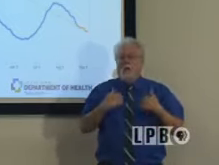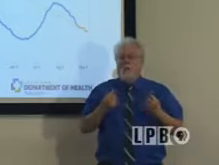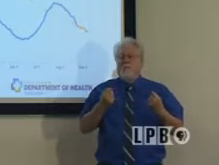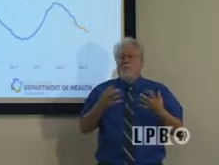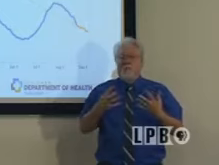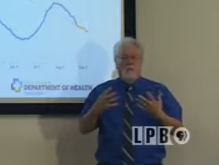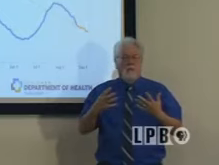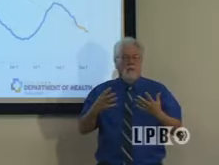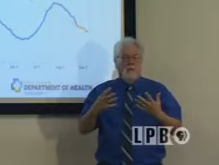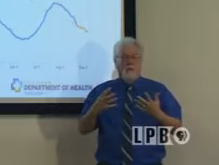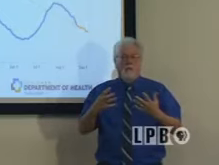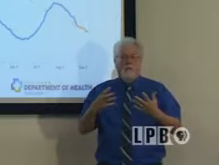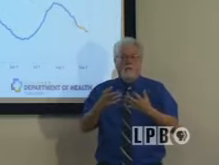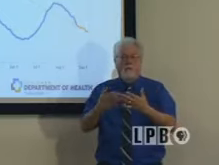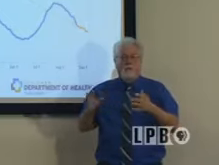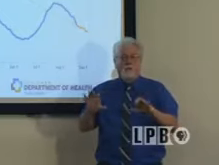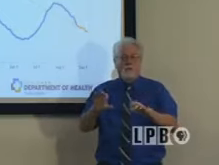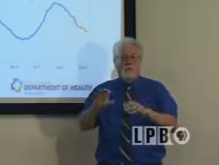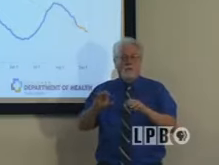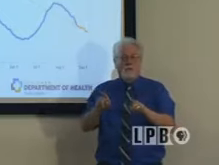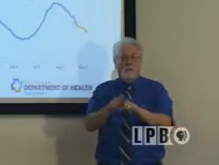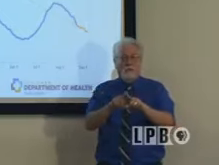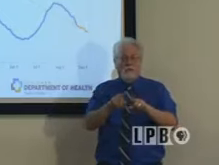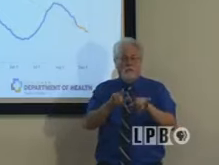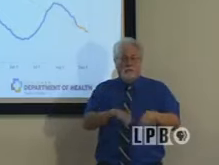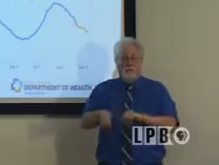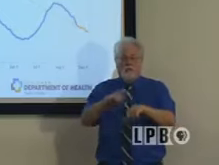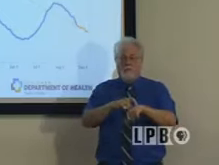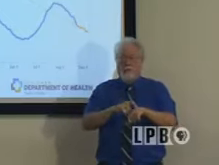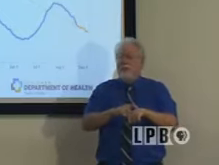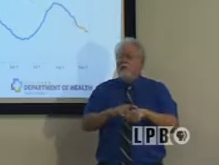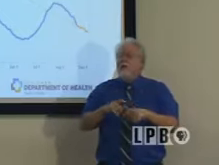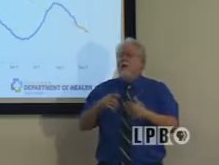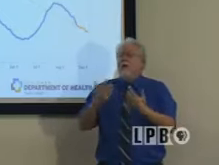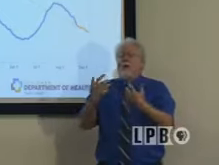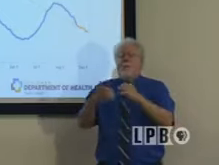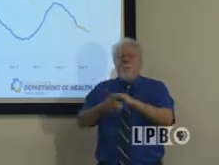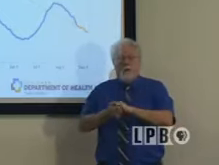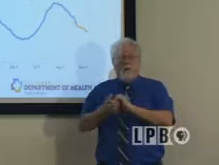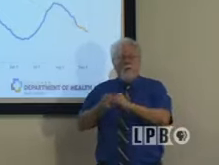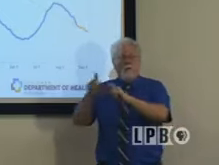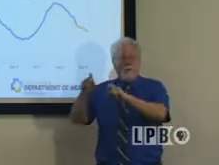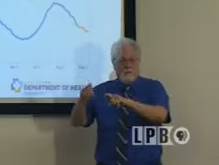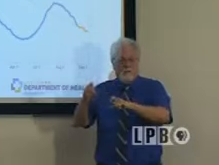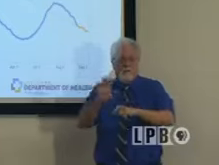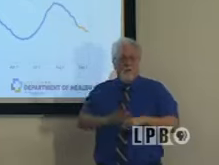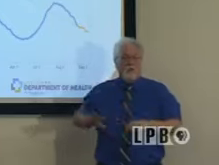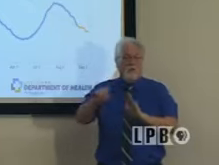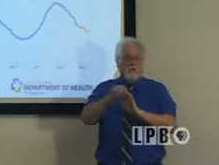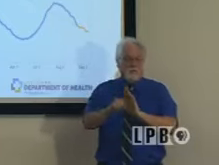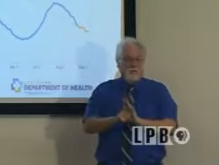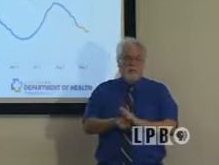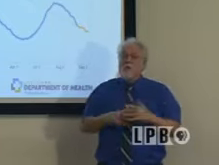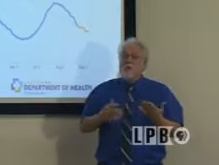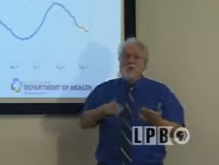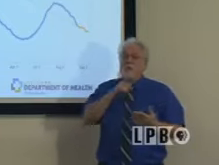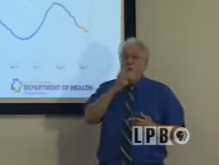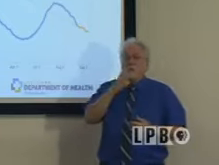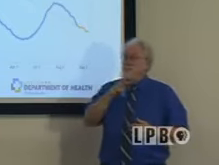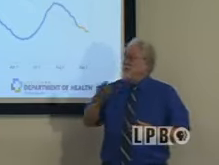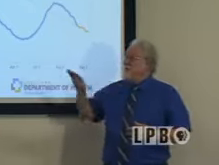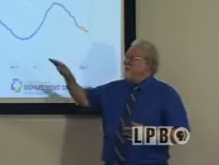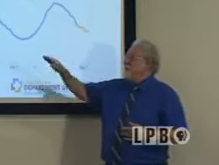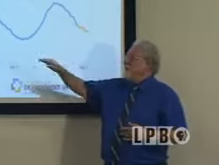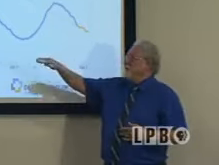fronts that they're working on all at once. One of them is partnering again on getting testing into communities across the state. That being said, we're not seeing that line come up